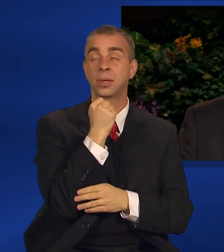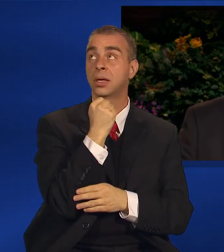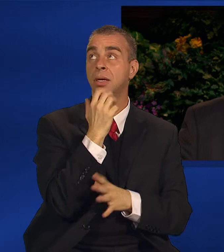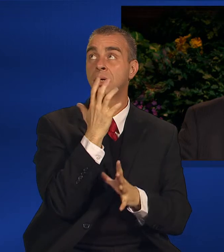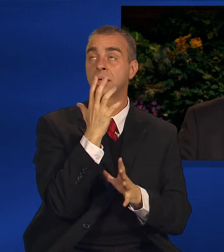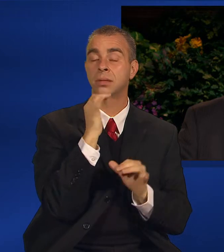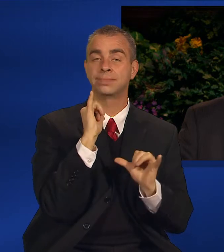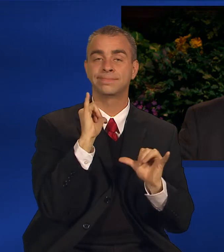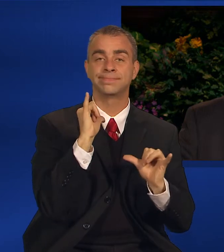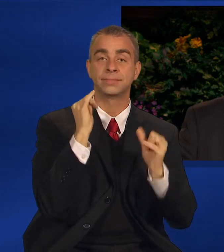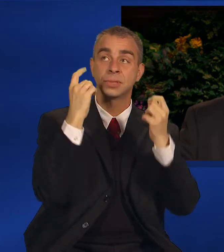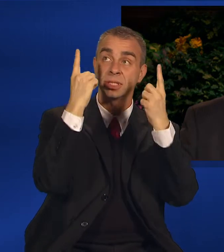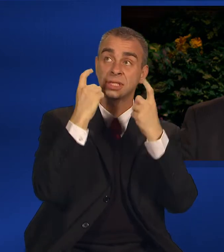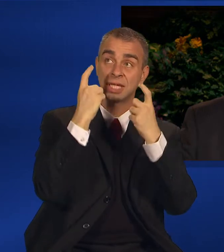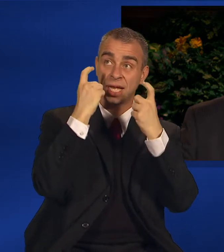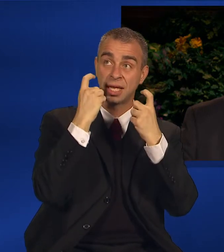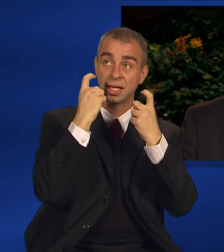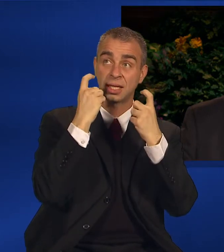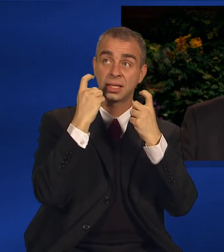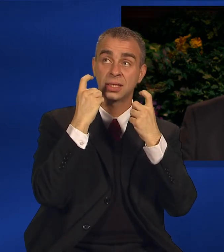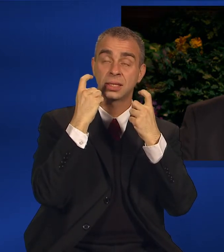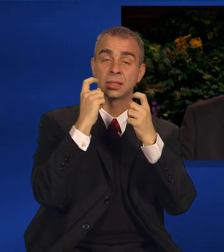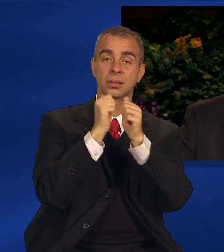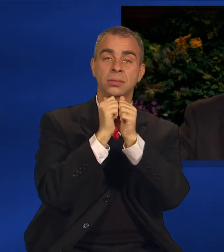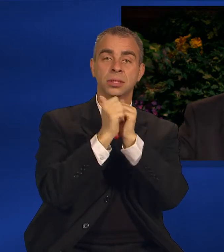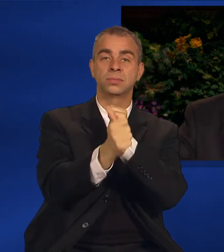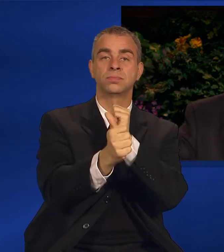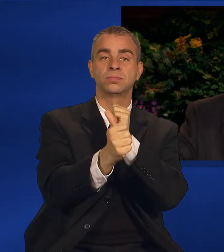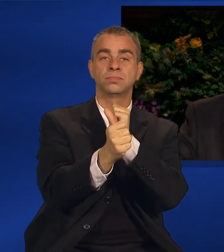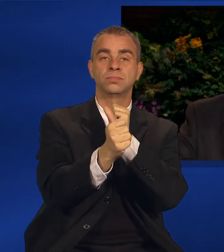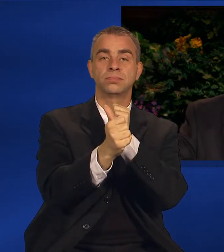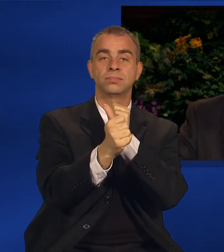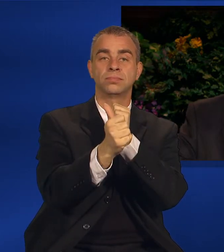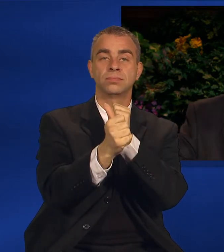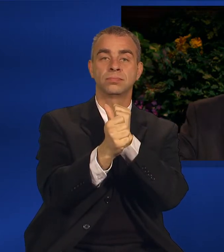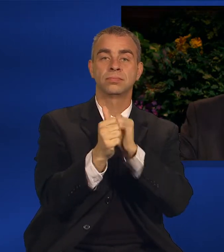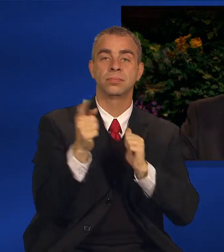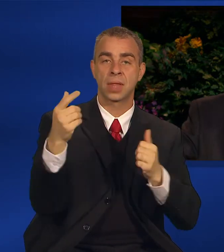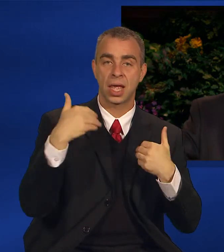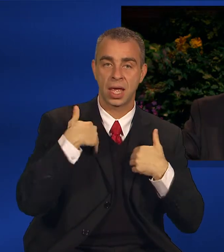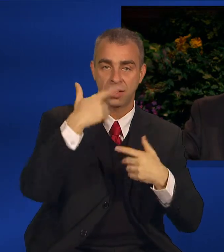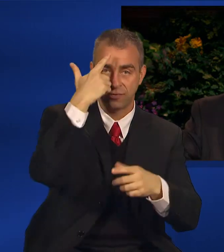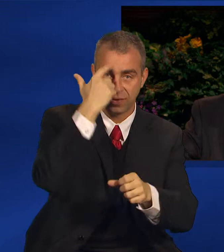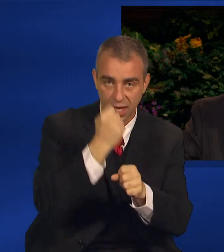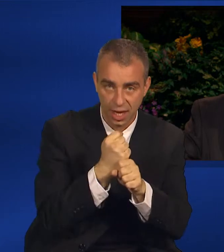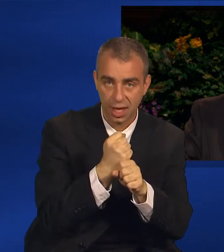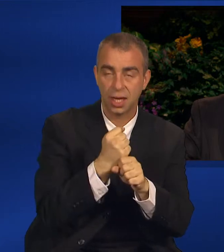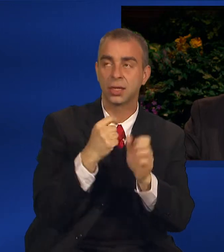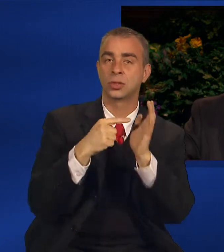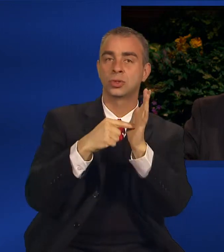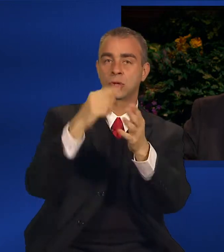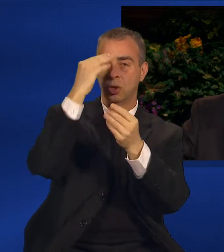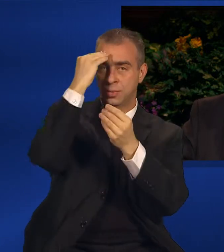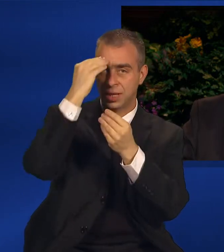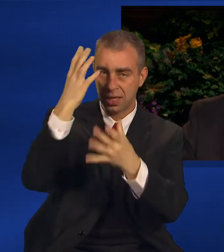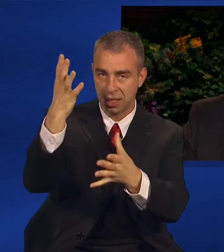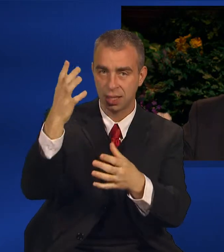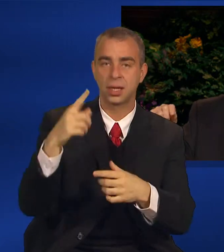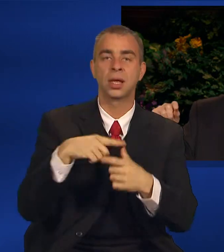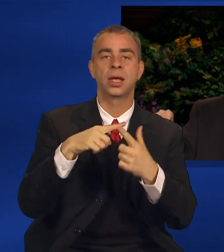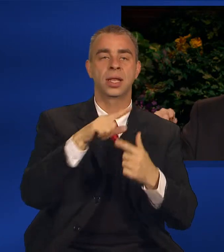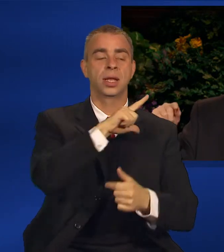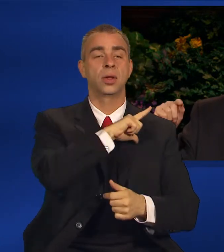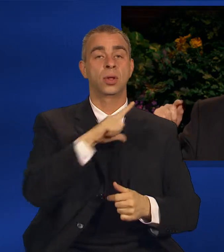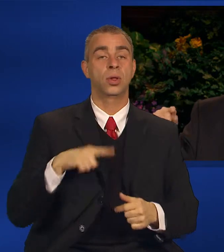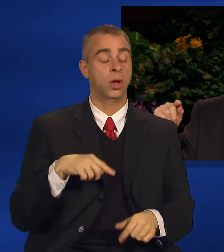tried and tested, and for his faithfulness and obedience the Lord gave him